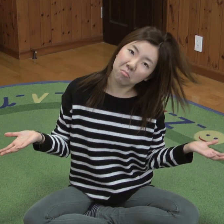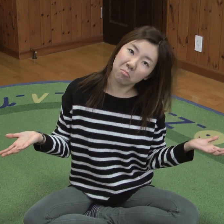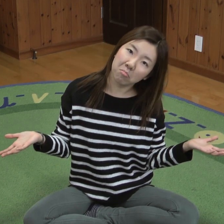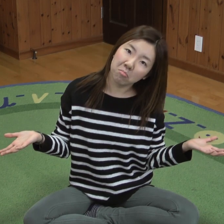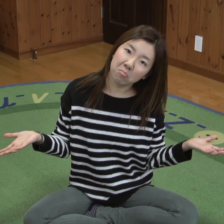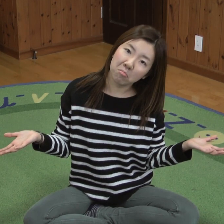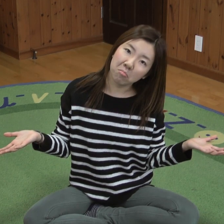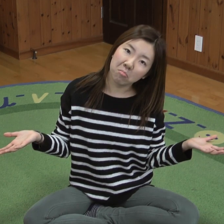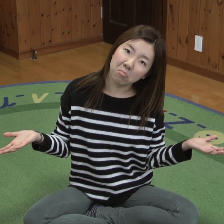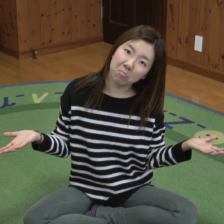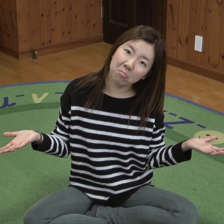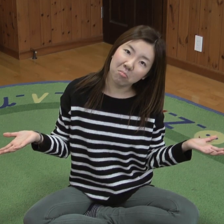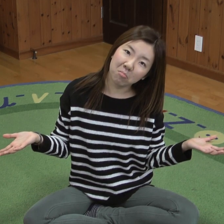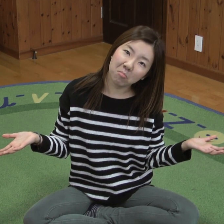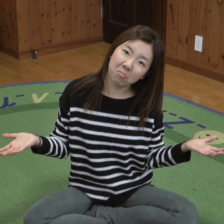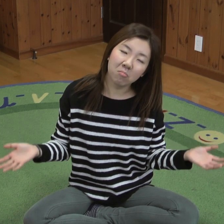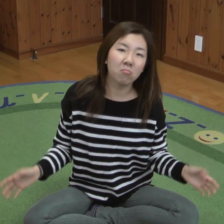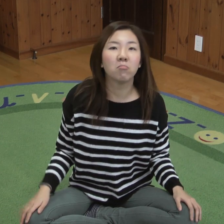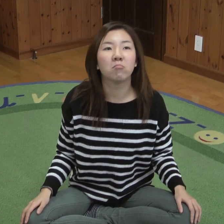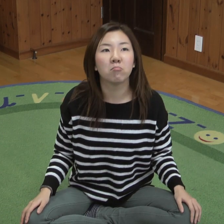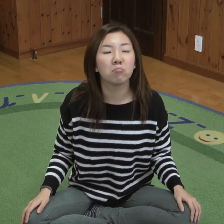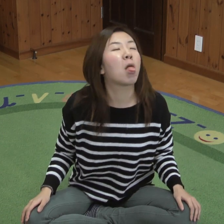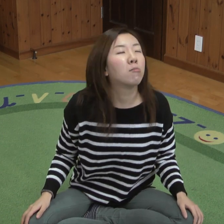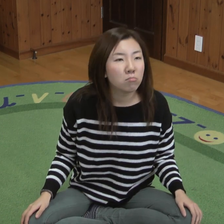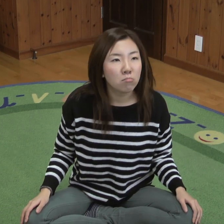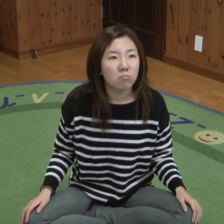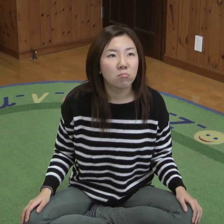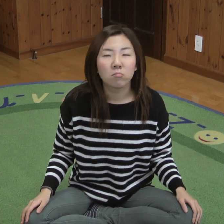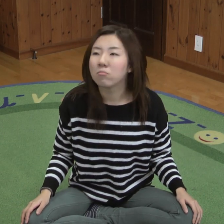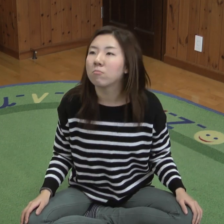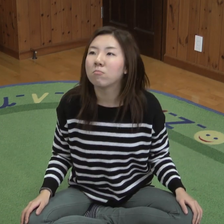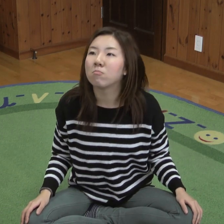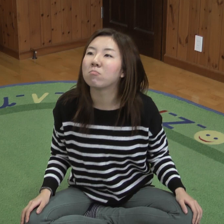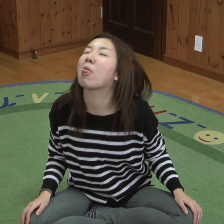on a tiny log out. No more little tiny frogs.